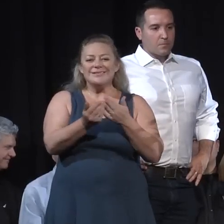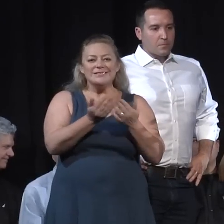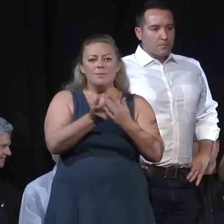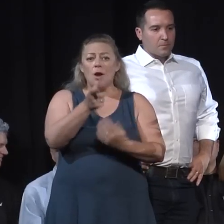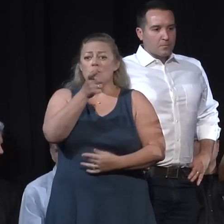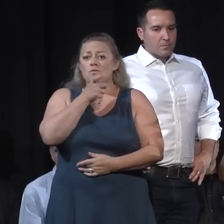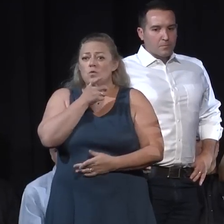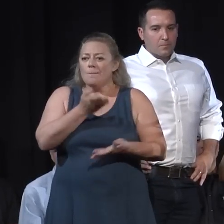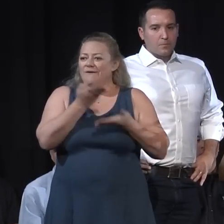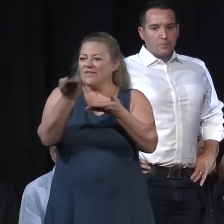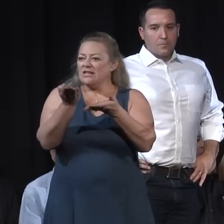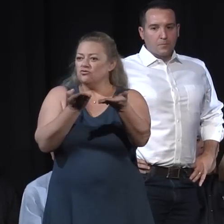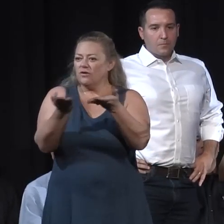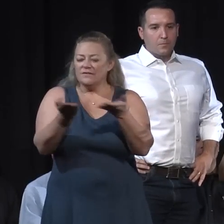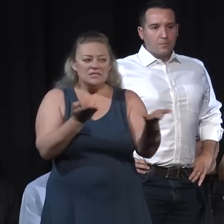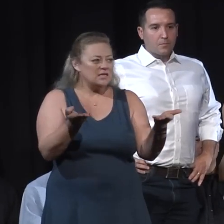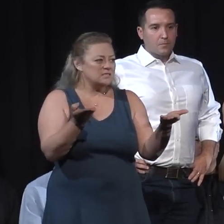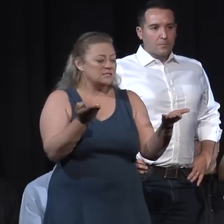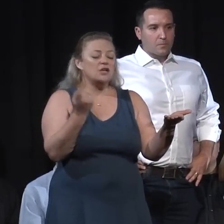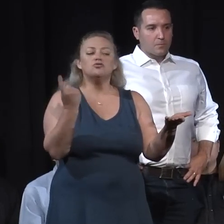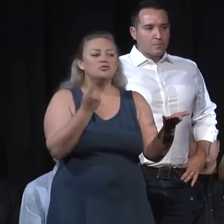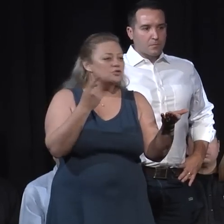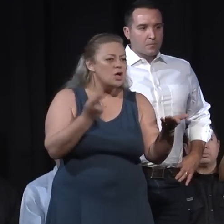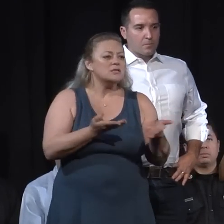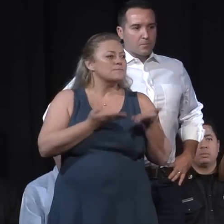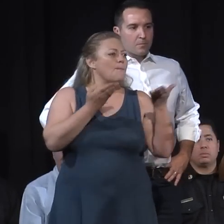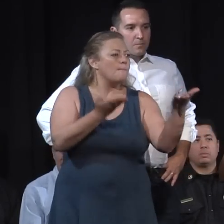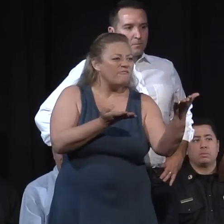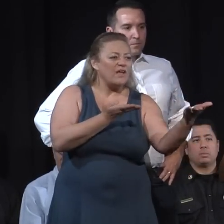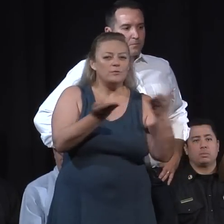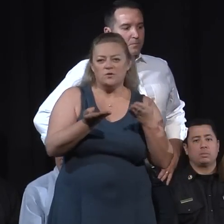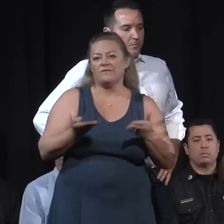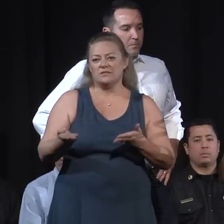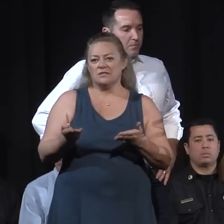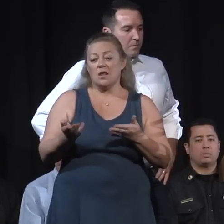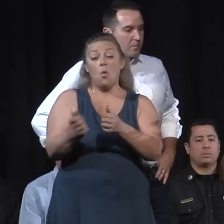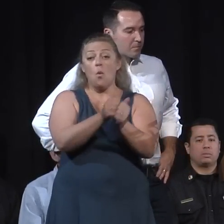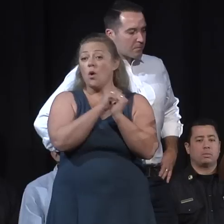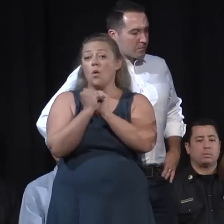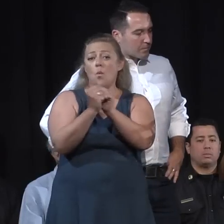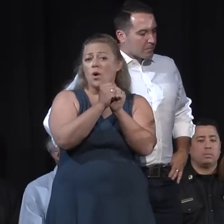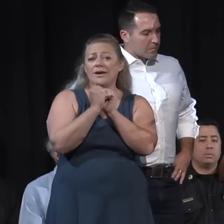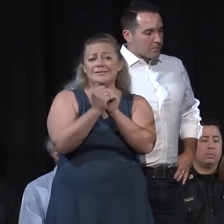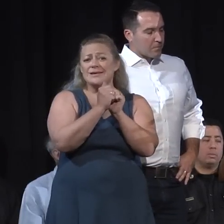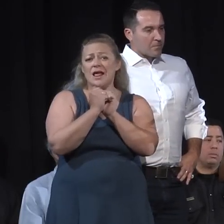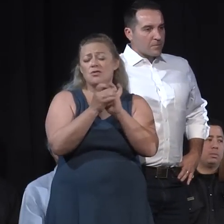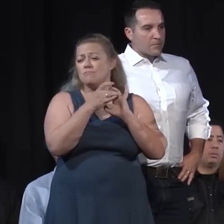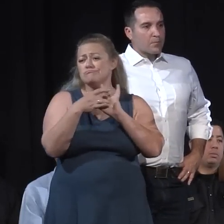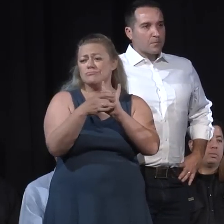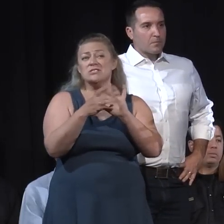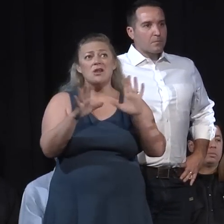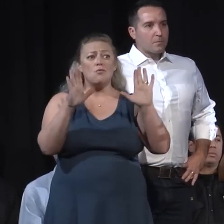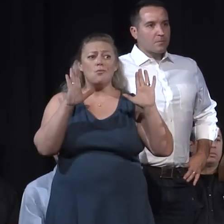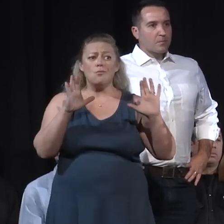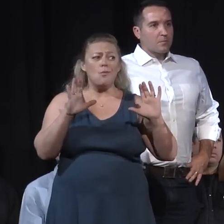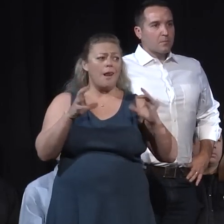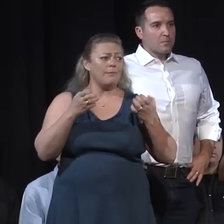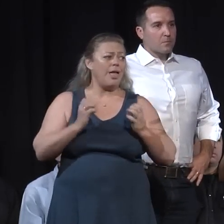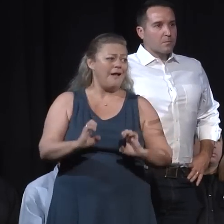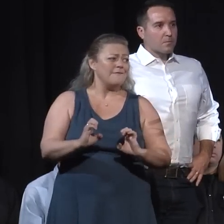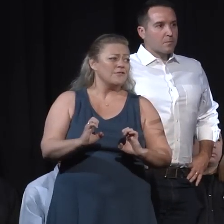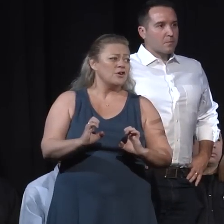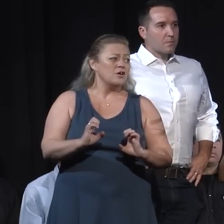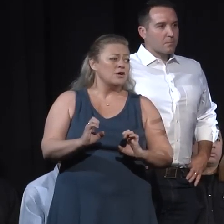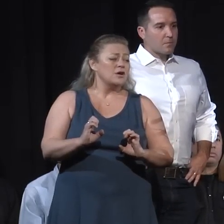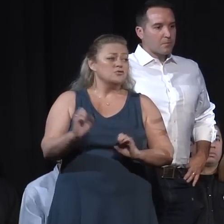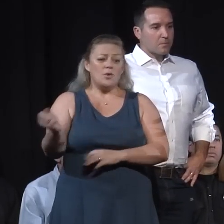It's our job to make sure that service gets provided. And so I can tell you we're all working together. We're working cooperatively. It's an incredible effort to get our city back and to get